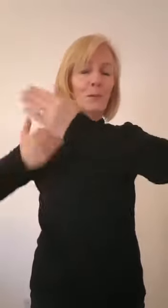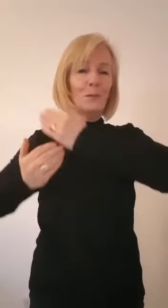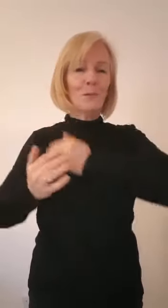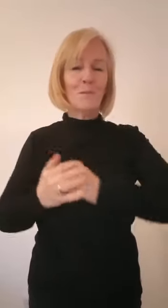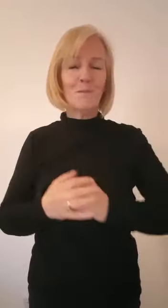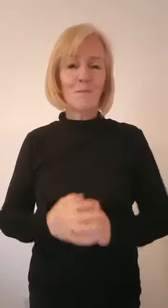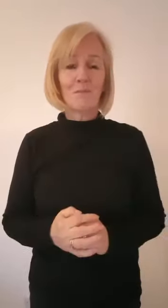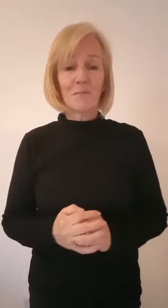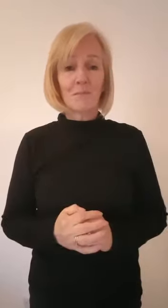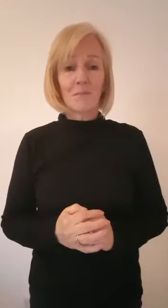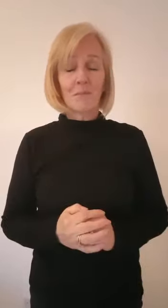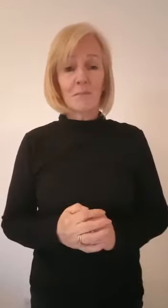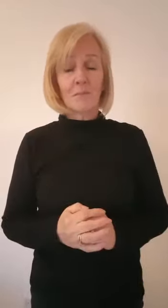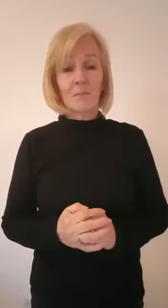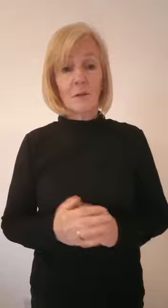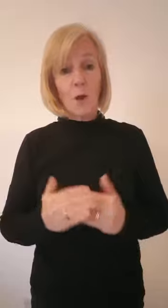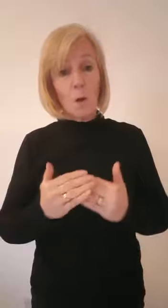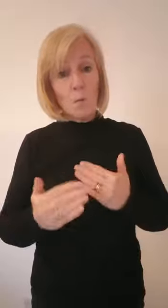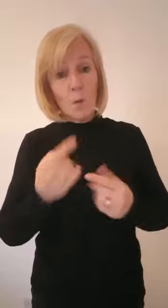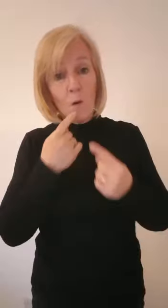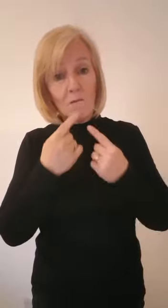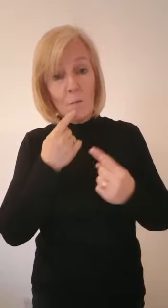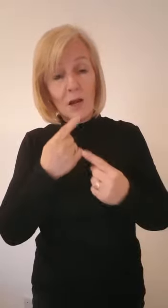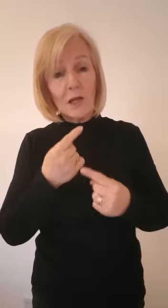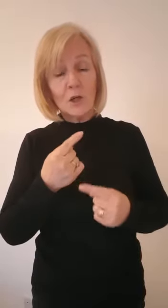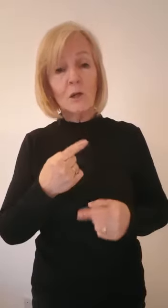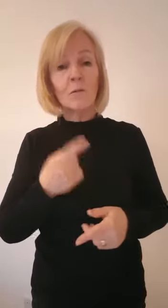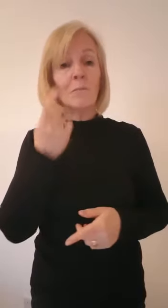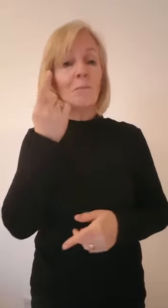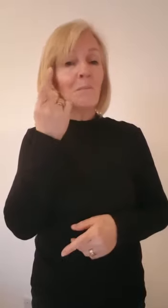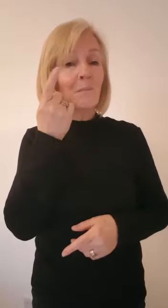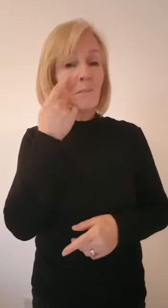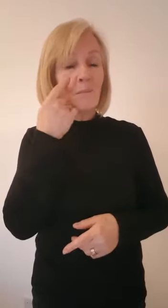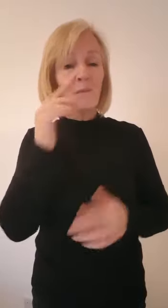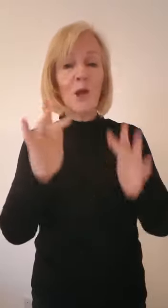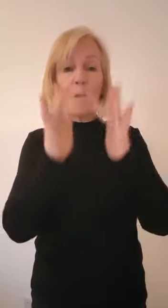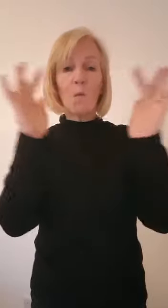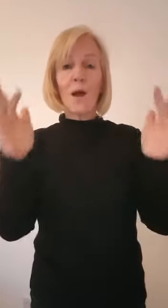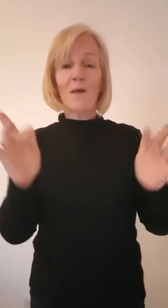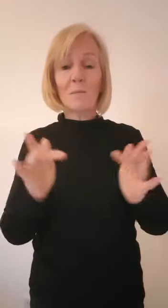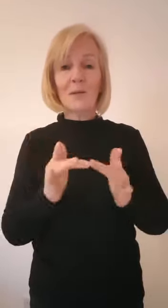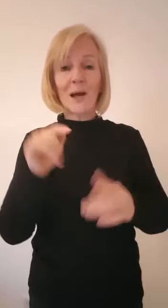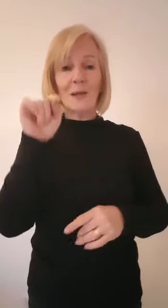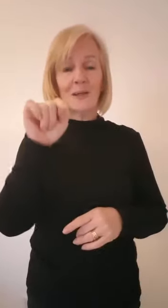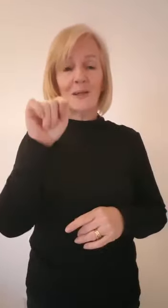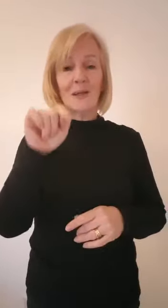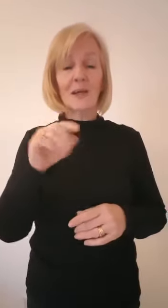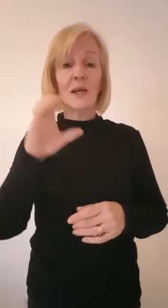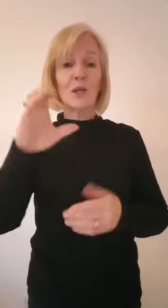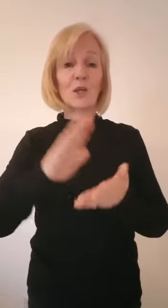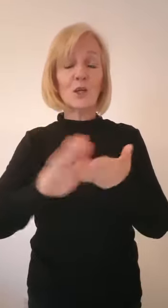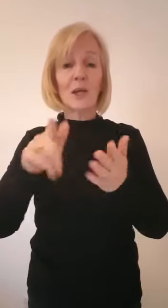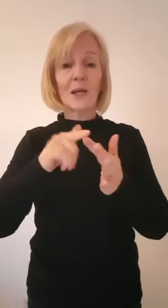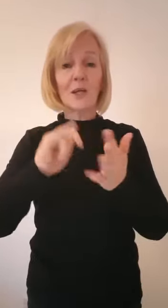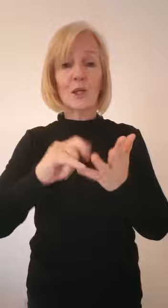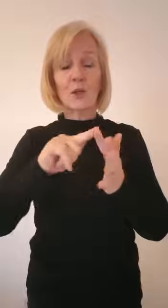For more information have a look on Chesterfield's website at